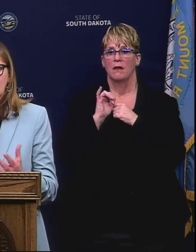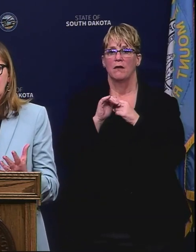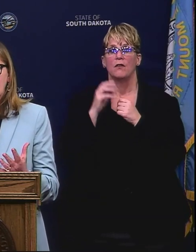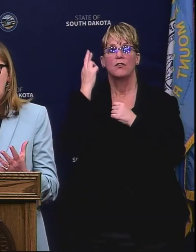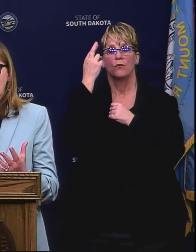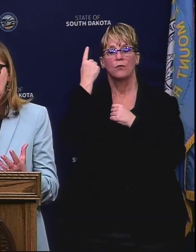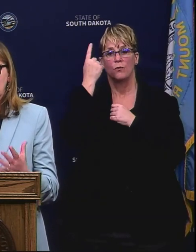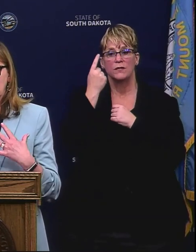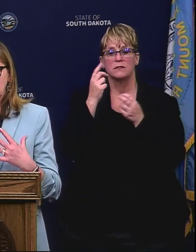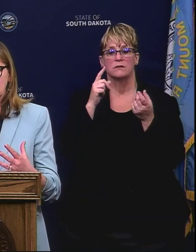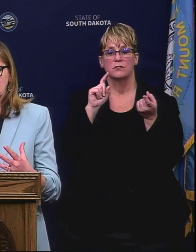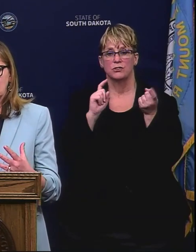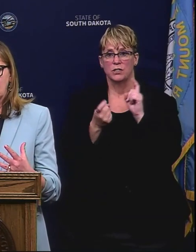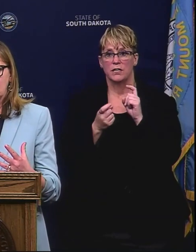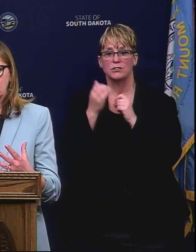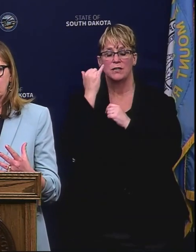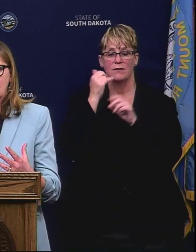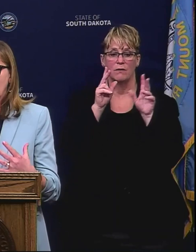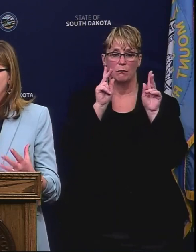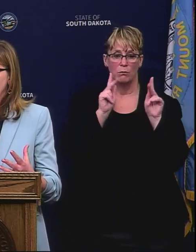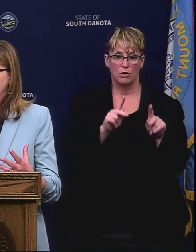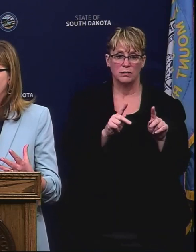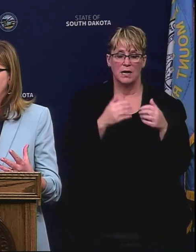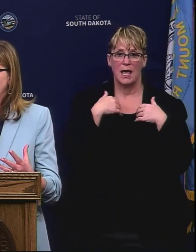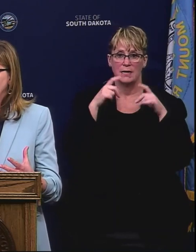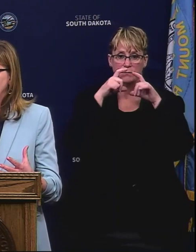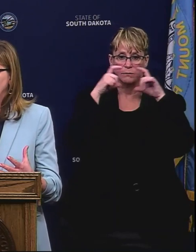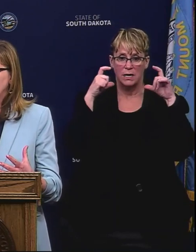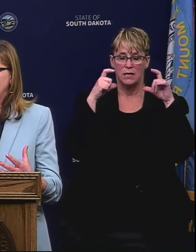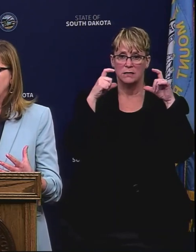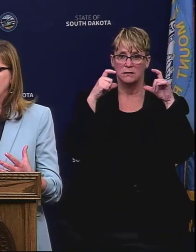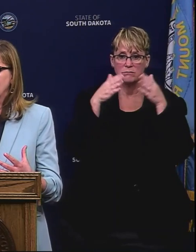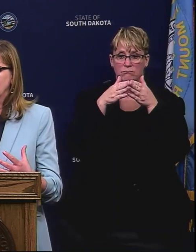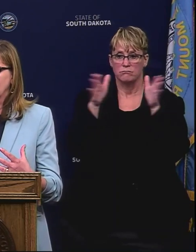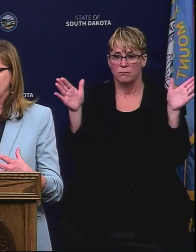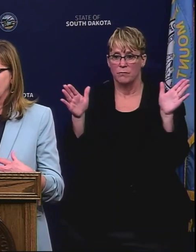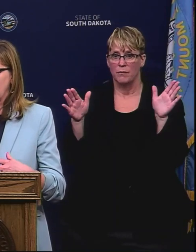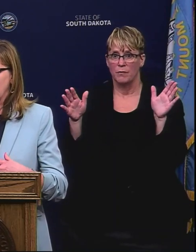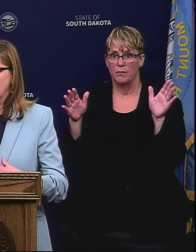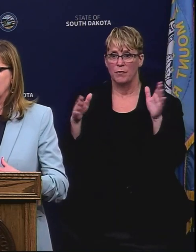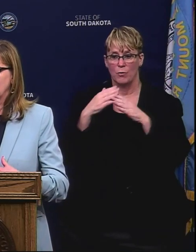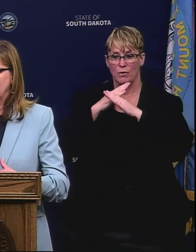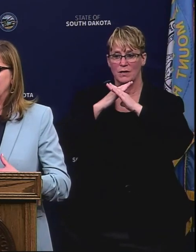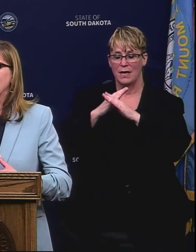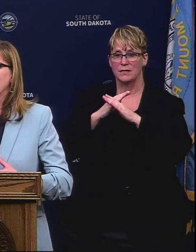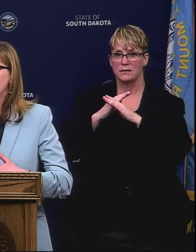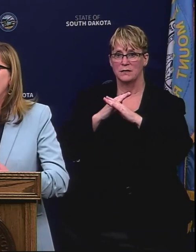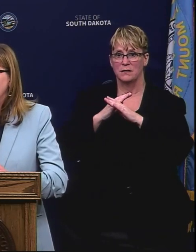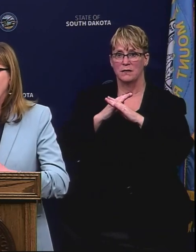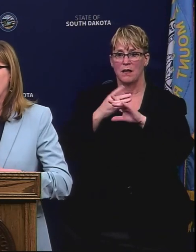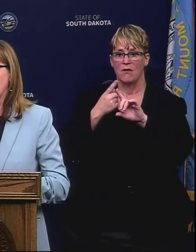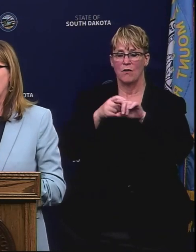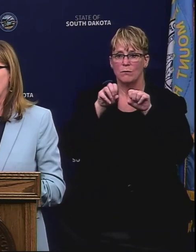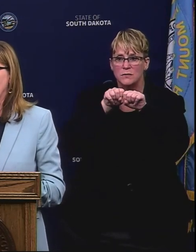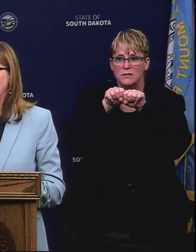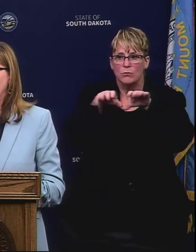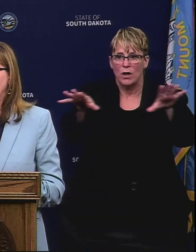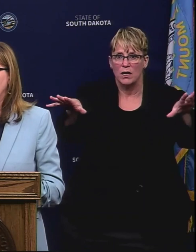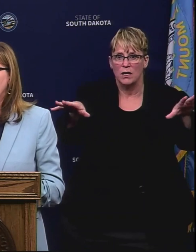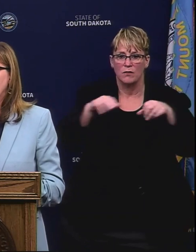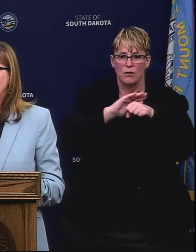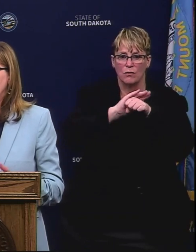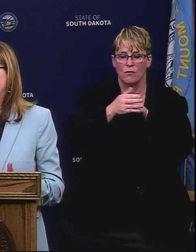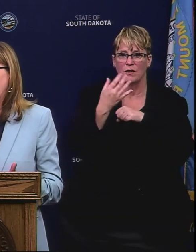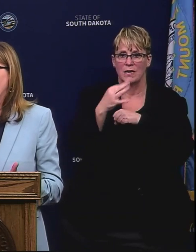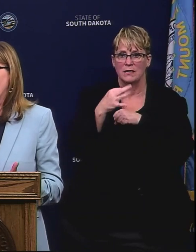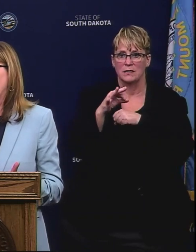because if a person wears a mask out in public, they're protecting them, protecting from spreading coronavirus,